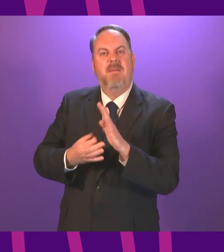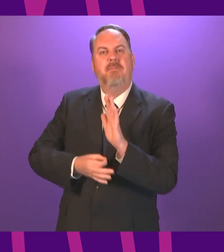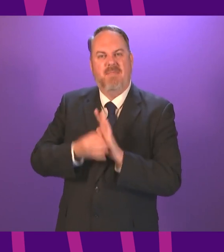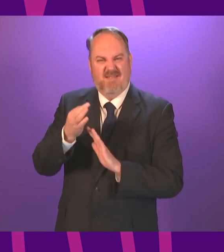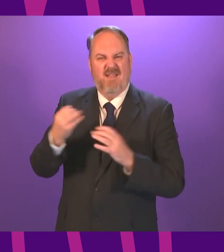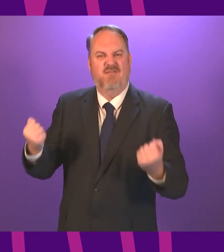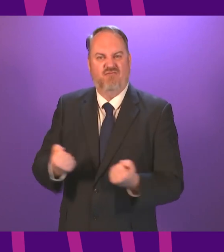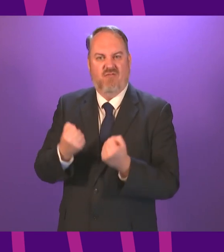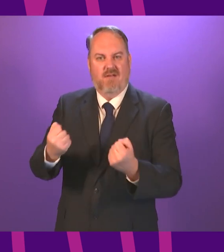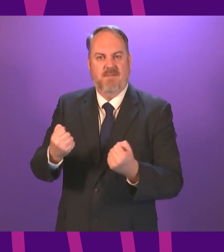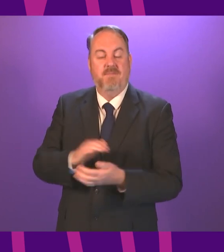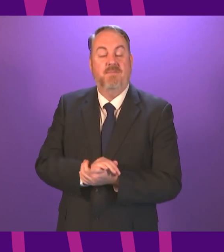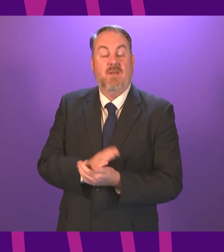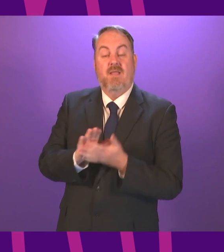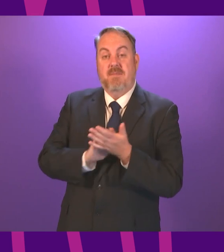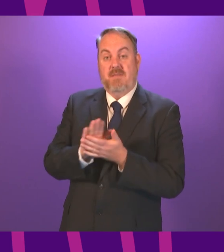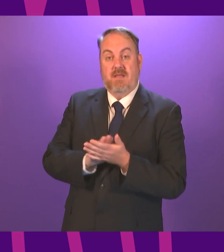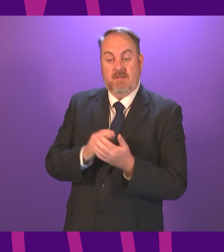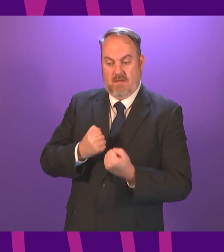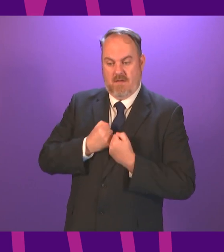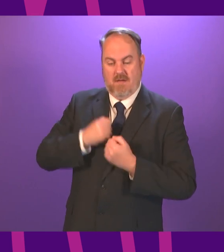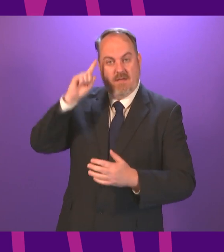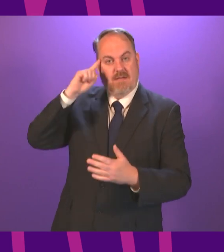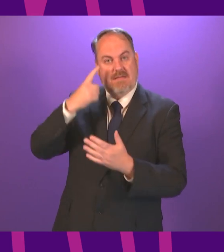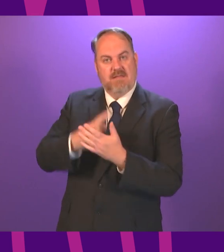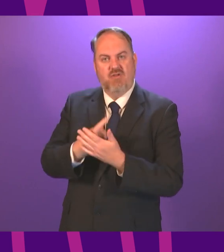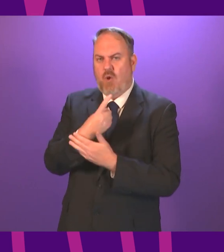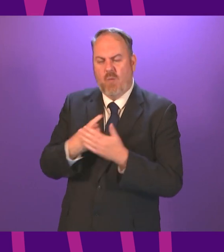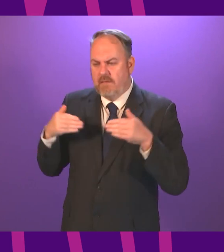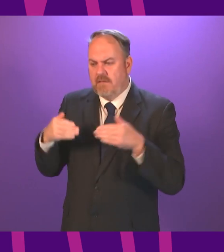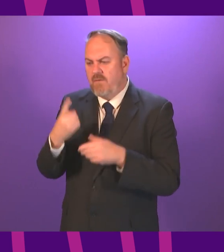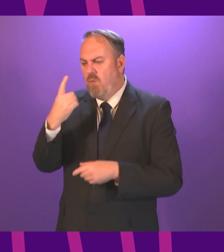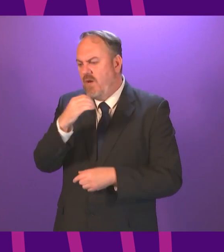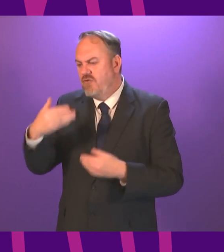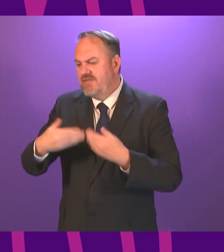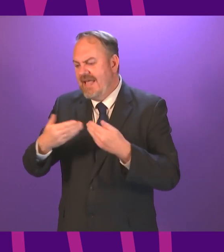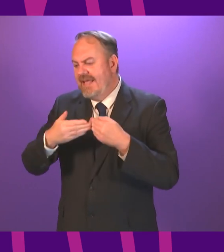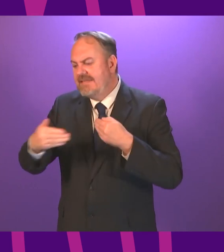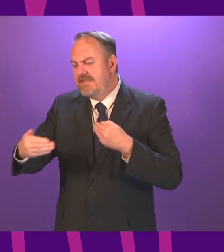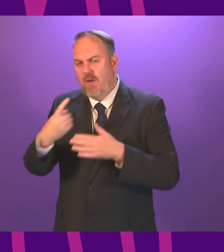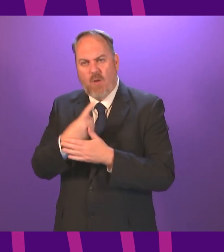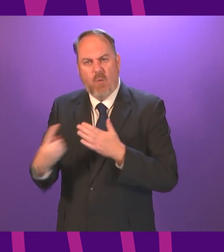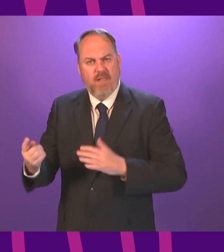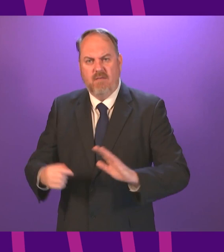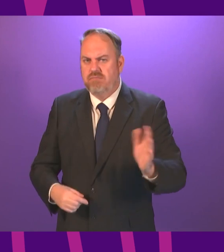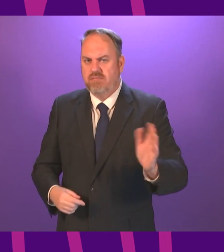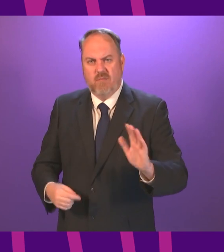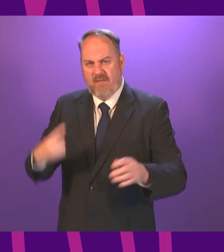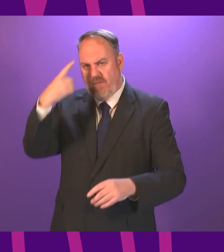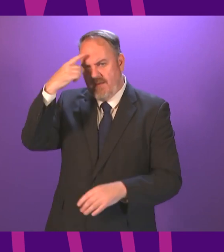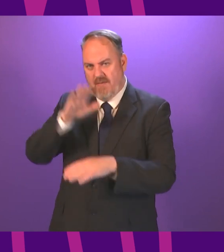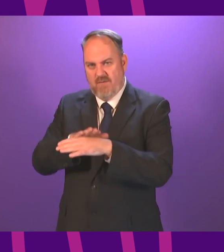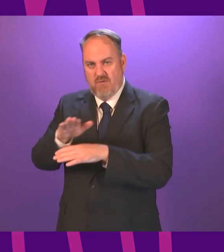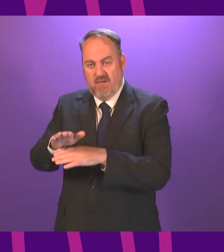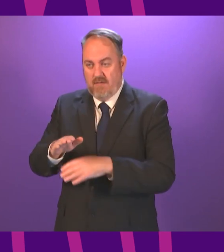every decision made in this chamber not just in the first 100 days of this new parliamentary term as a councillor in